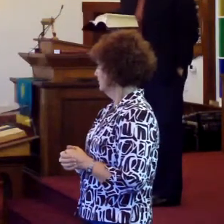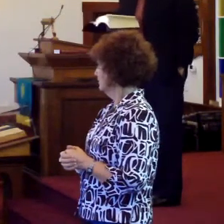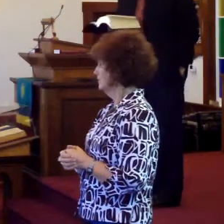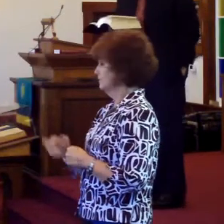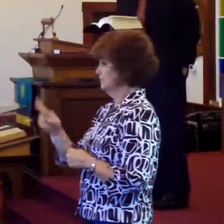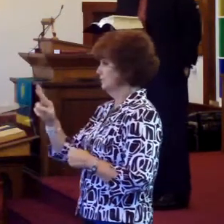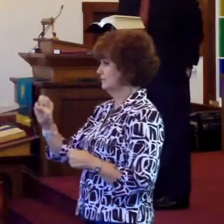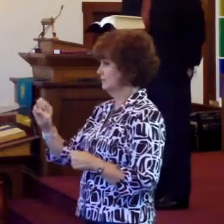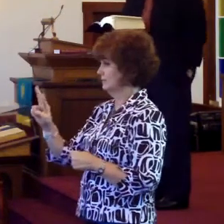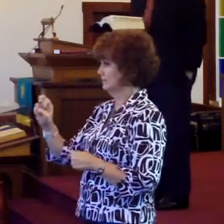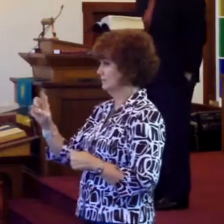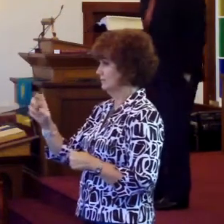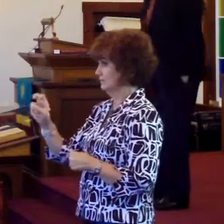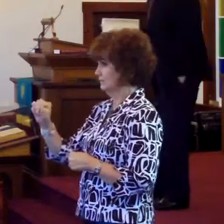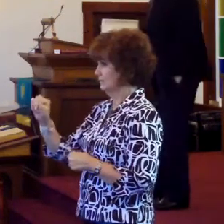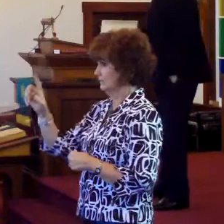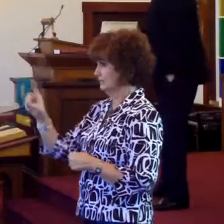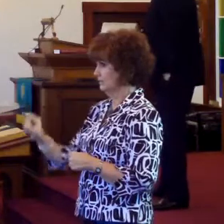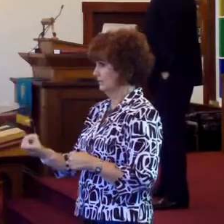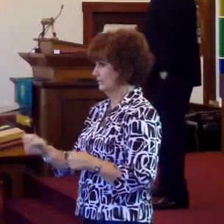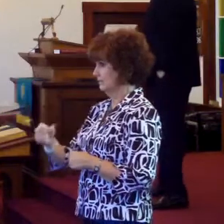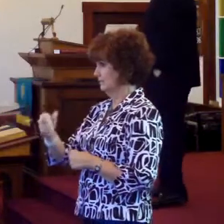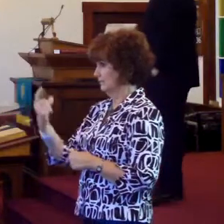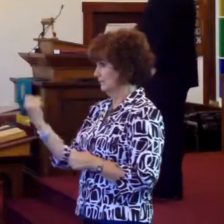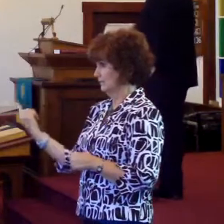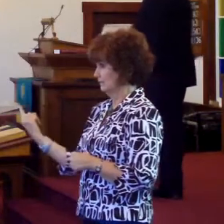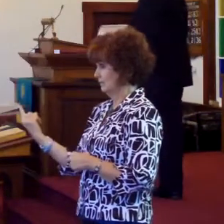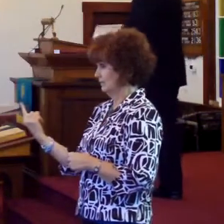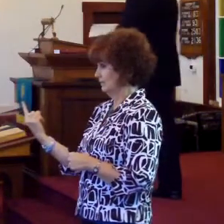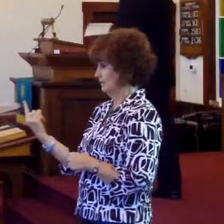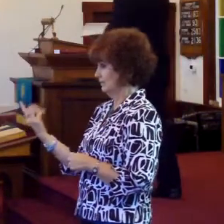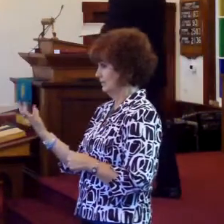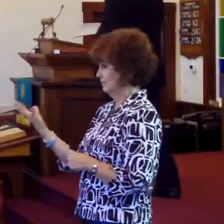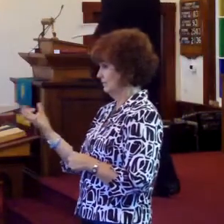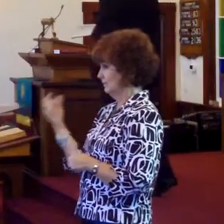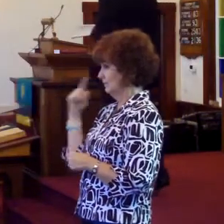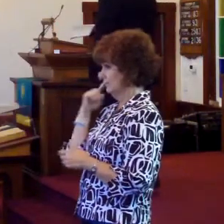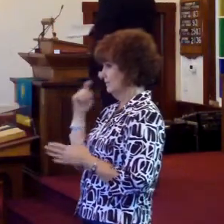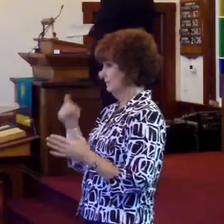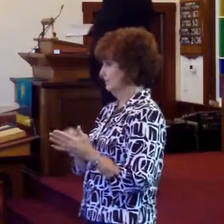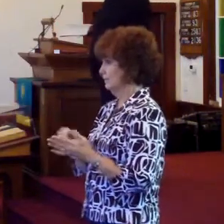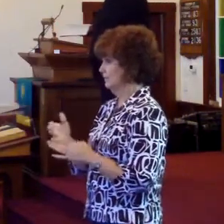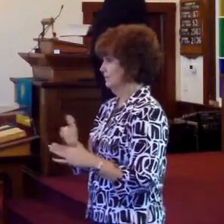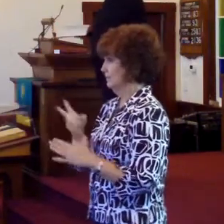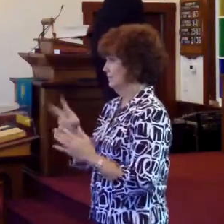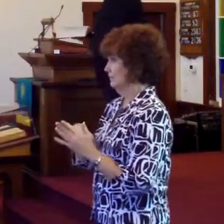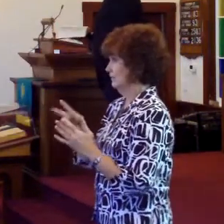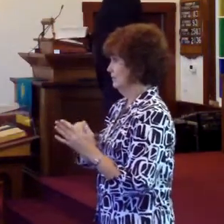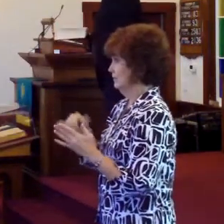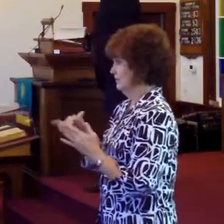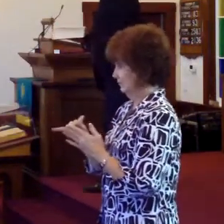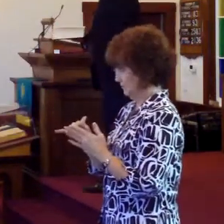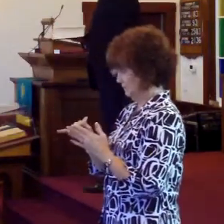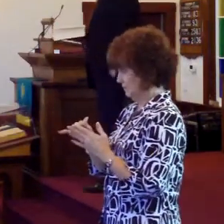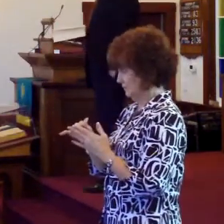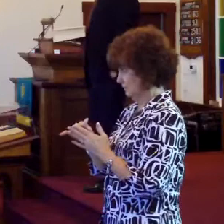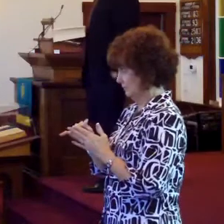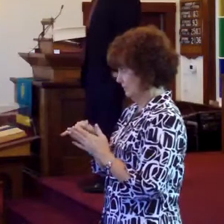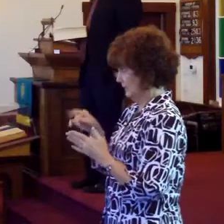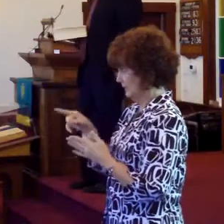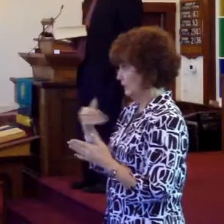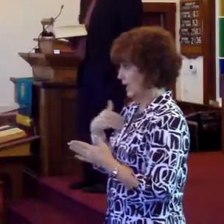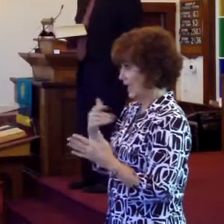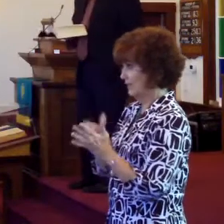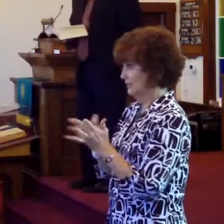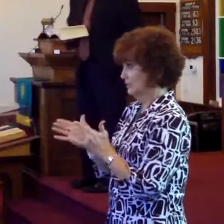Revelation chapter 20, verse 11. Now, I want you to know that before I read the scripted passages, that if you have